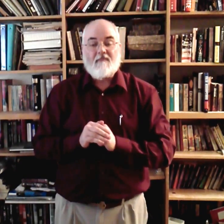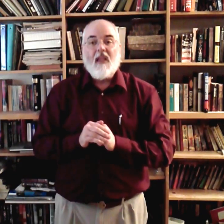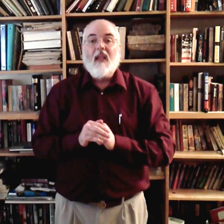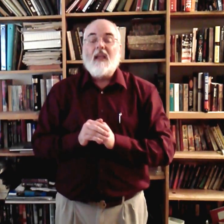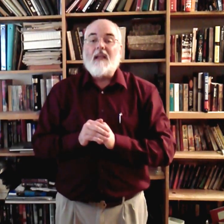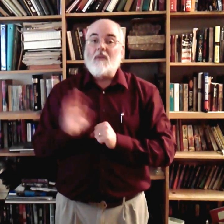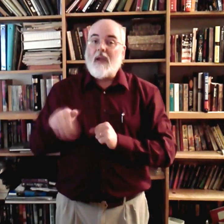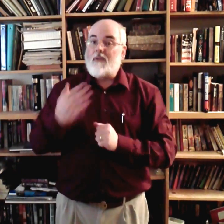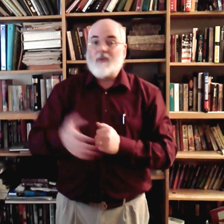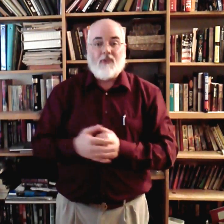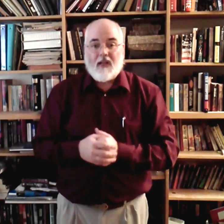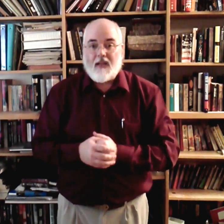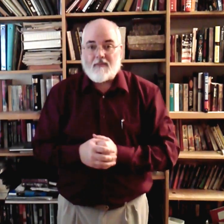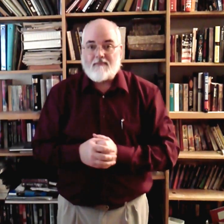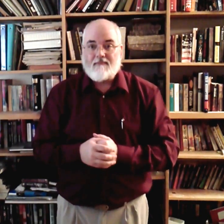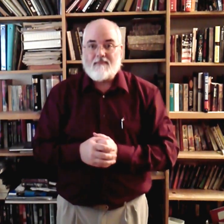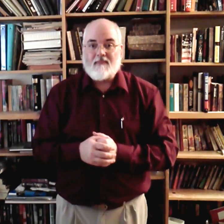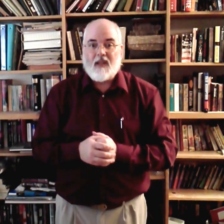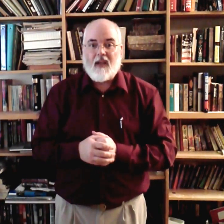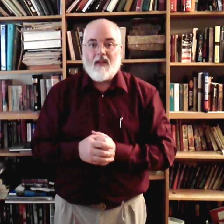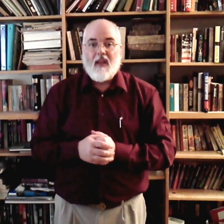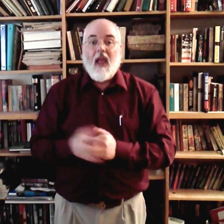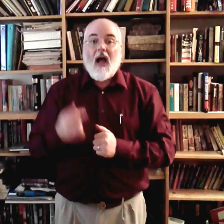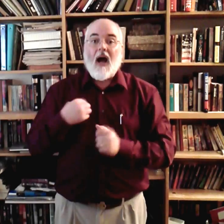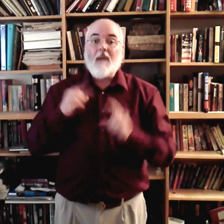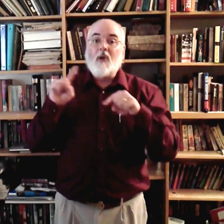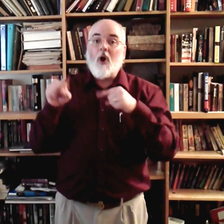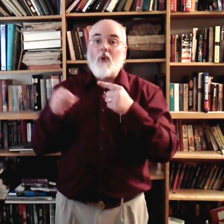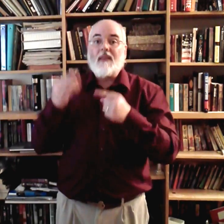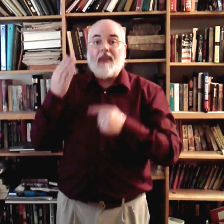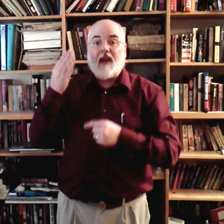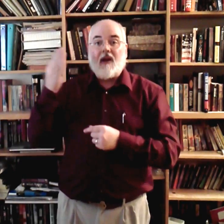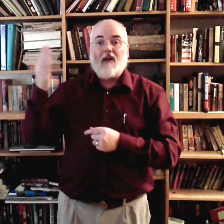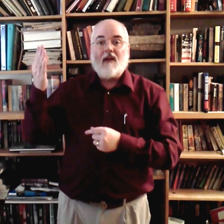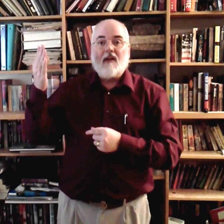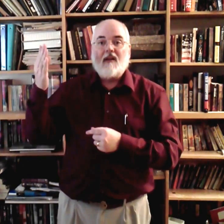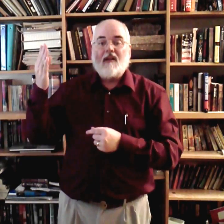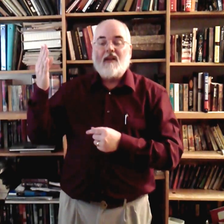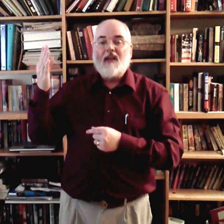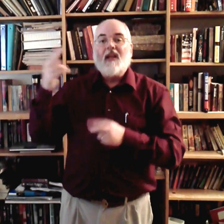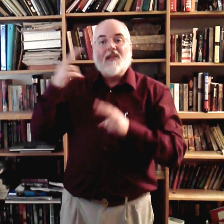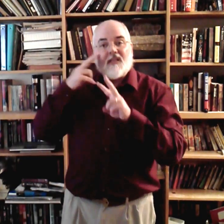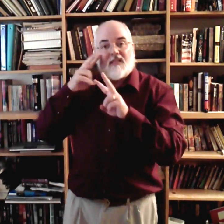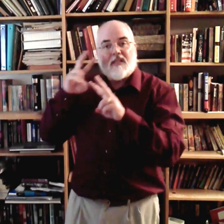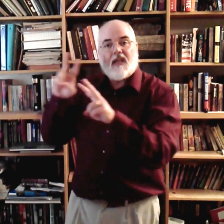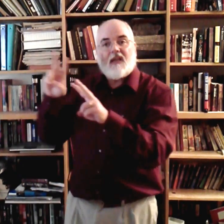And then we have the refrain again. Okay? I'm going there to see